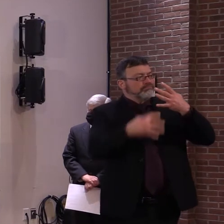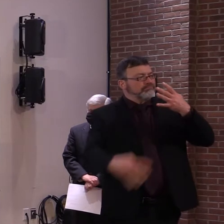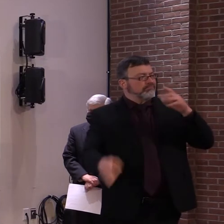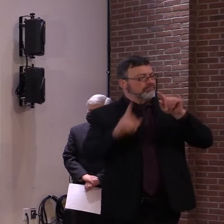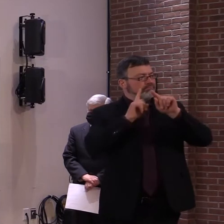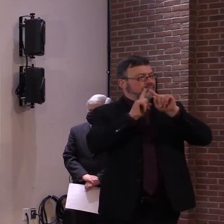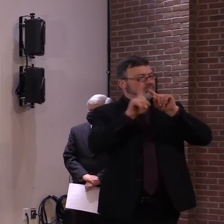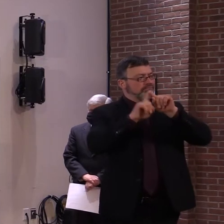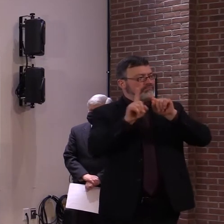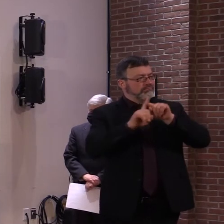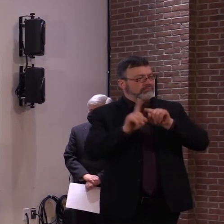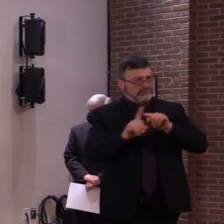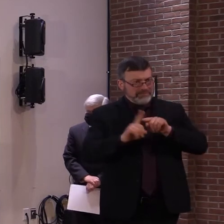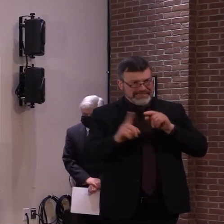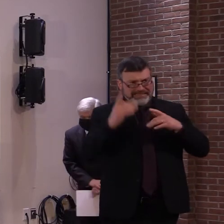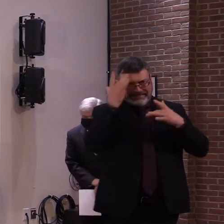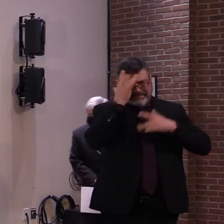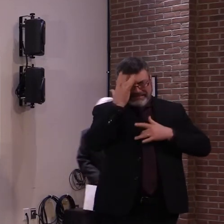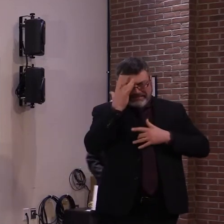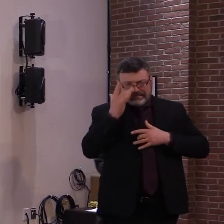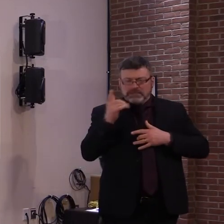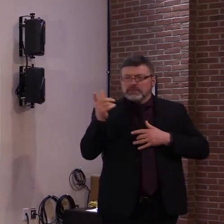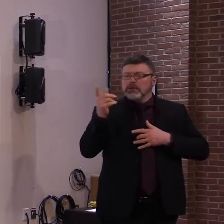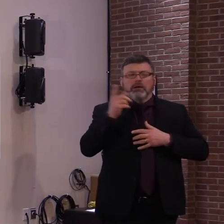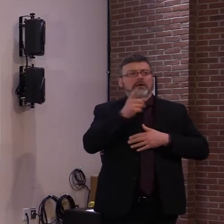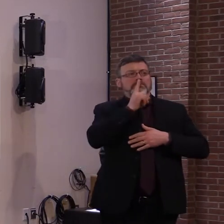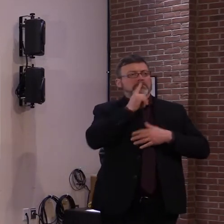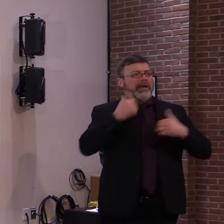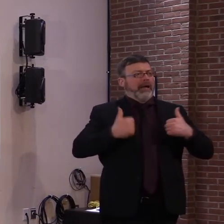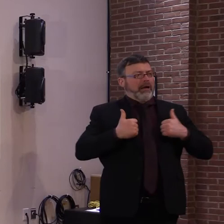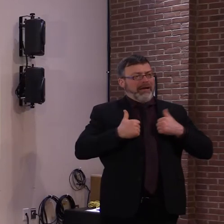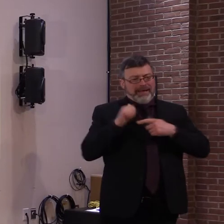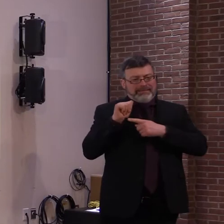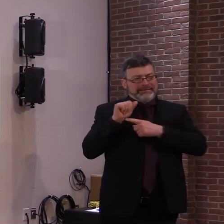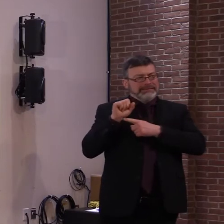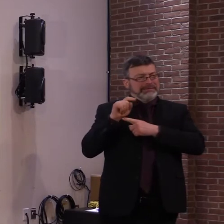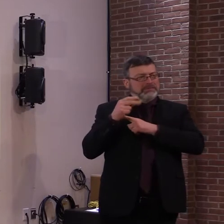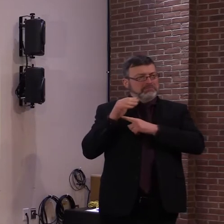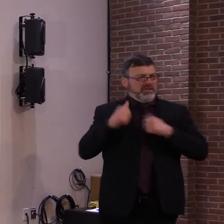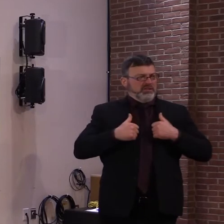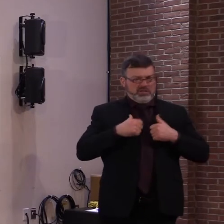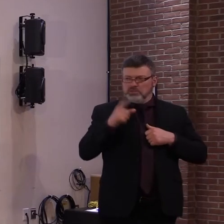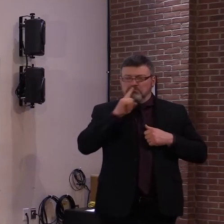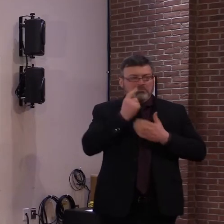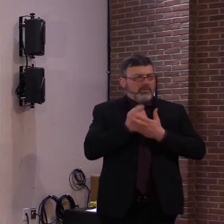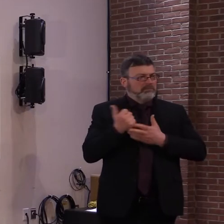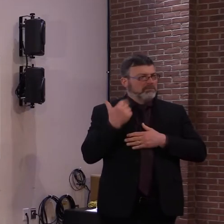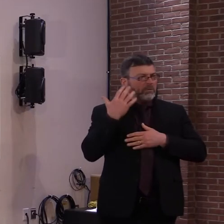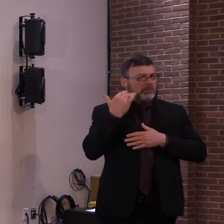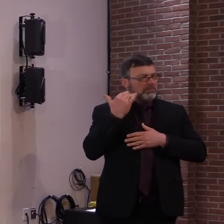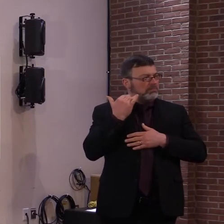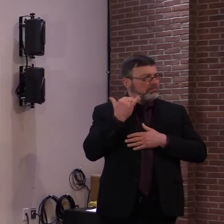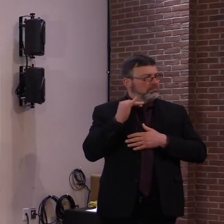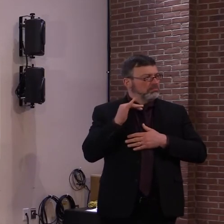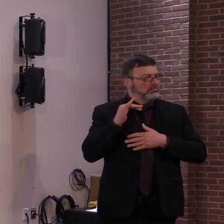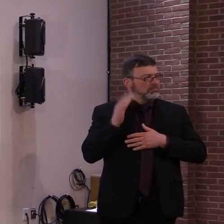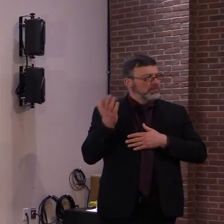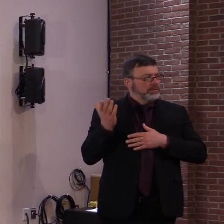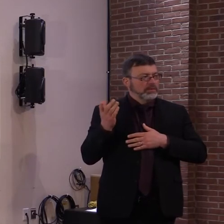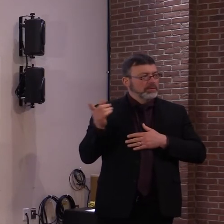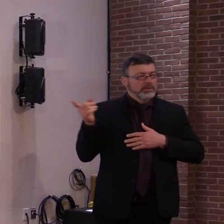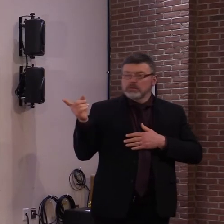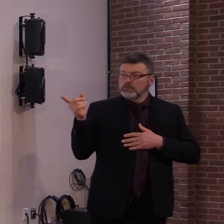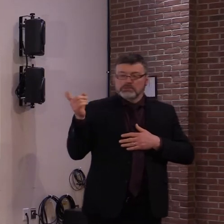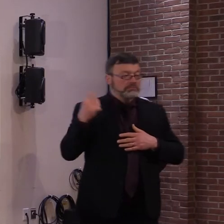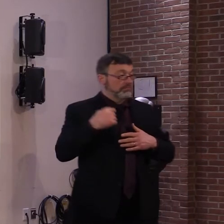Um, I'll let, uh, Secretary Smith answer the first one, Dr. Levine the second one, but, uh, but again, from our perspective, we are